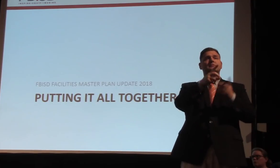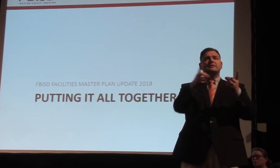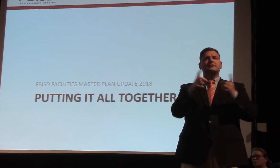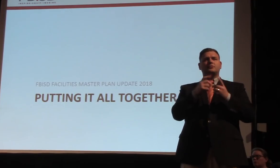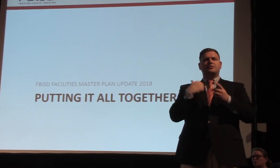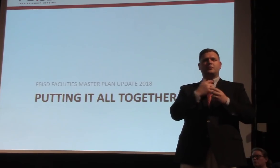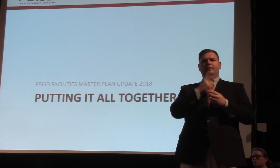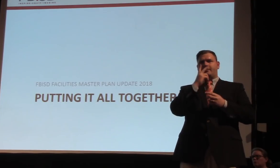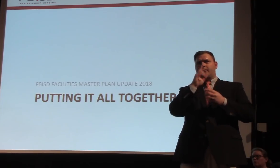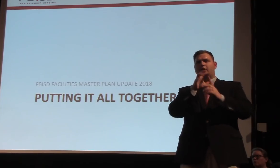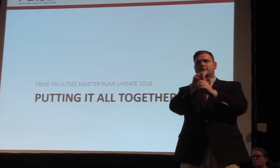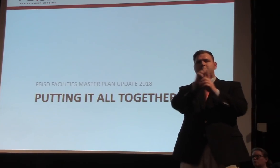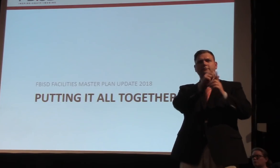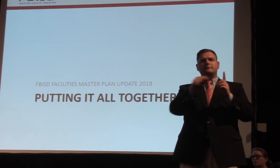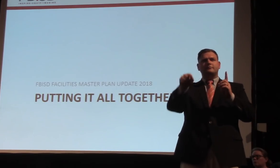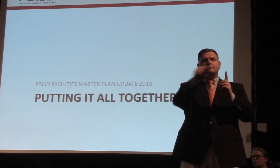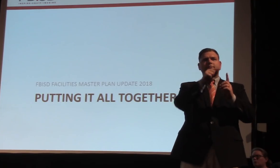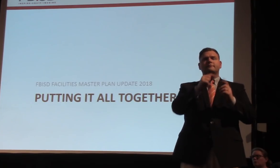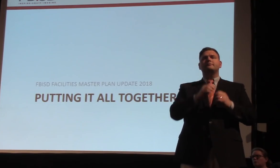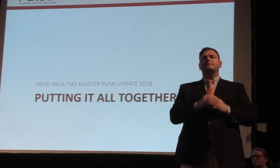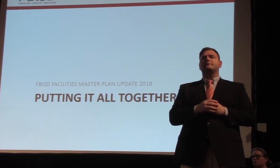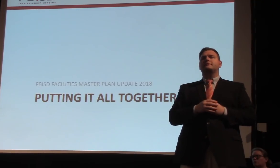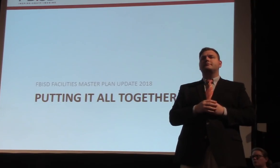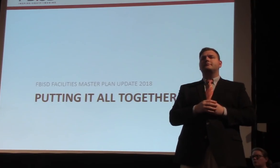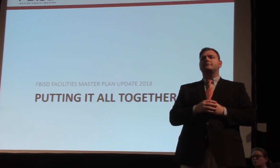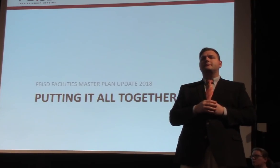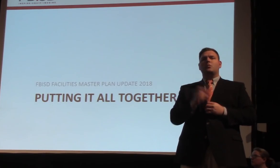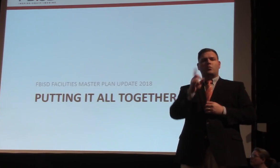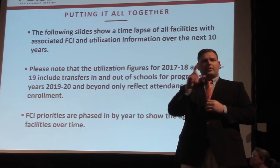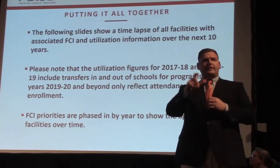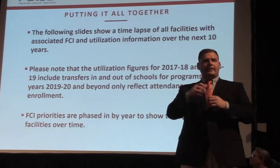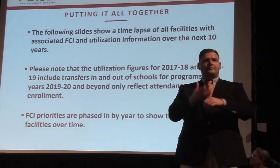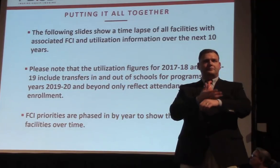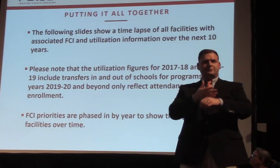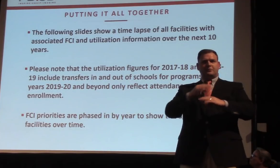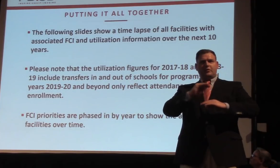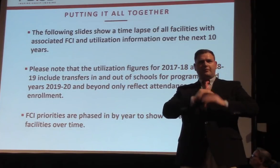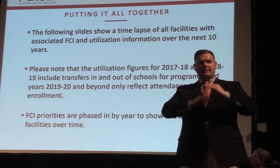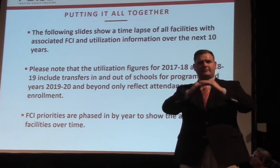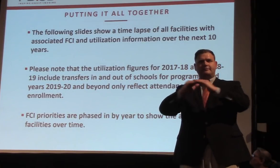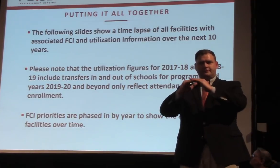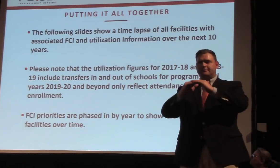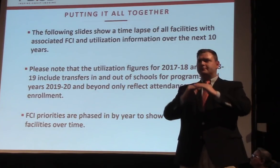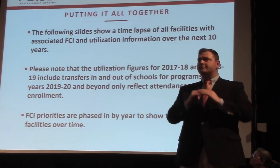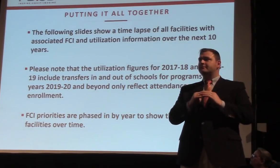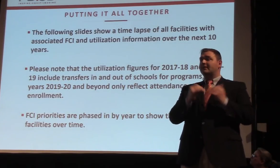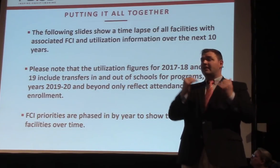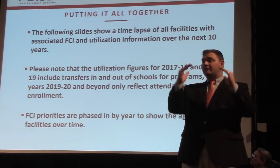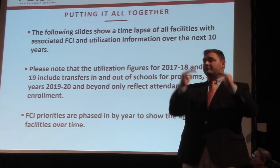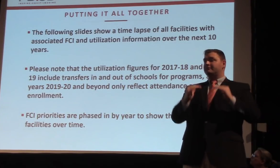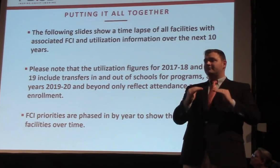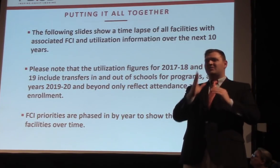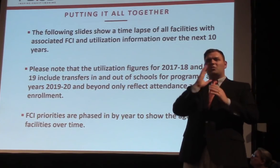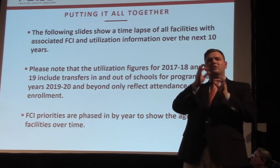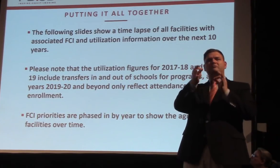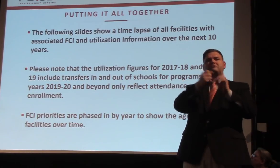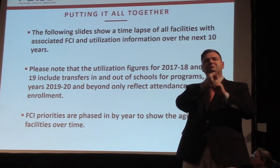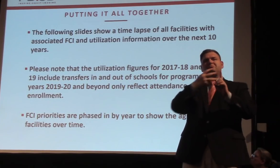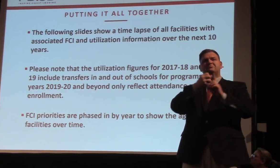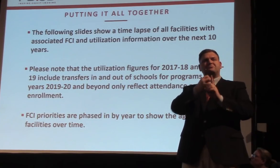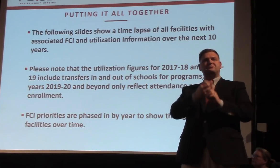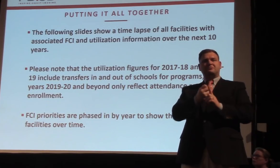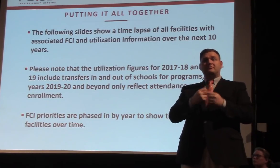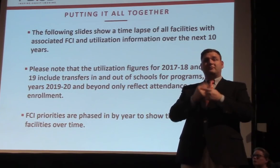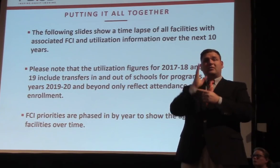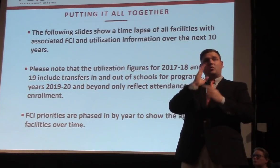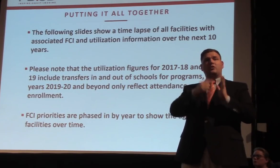All right, now I've got some graphics here that kind of put all of this together to kind of visualize and make it easier to understand. The following slides are going to kind of show us a time lapse